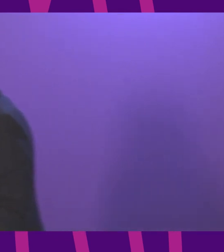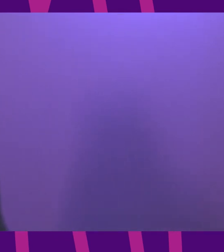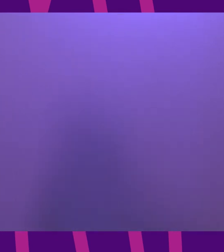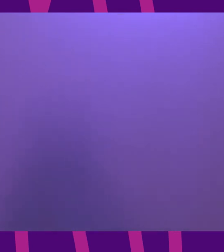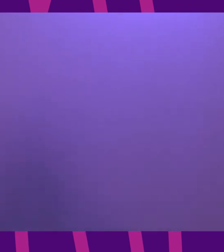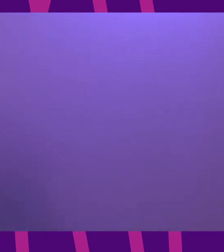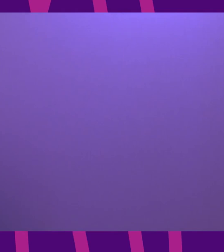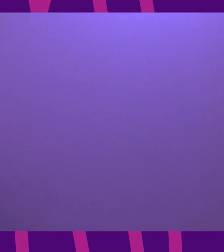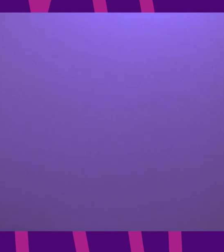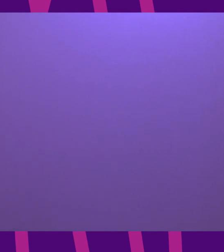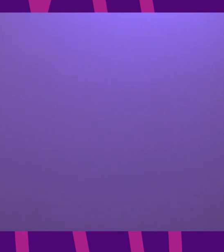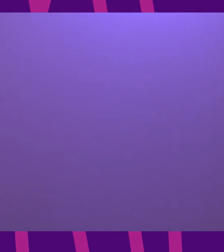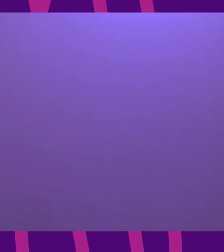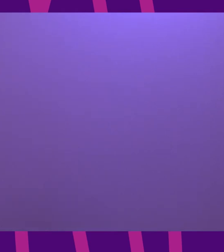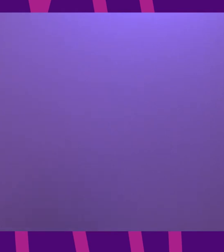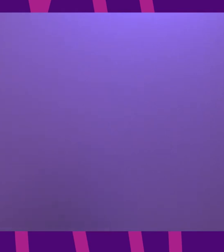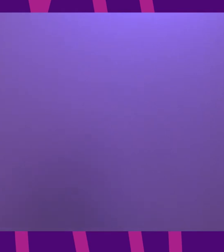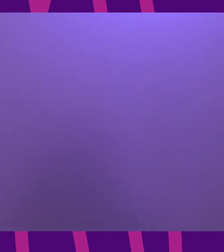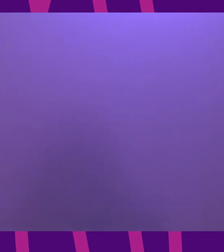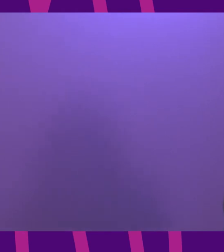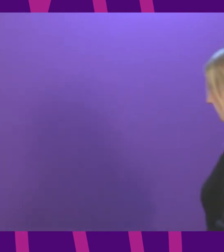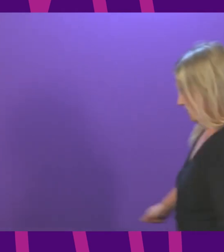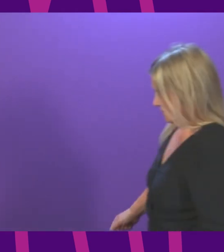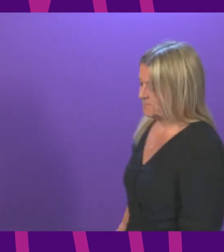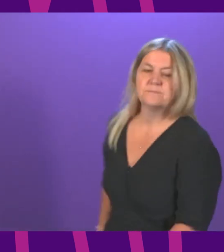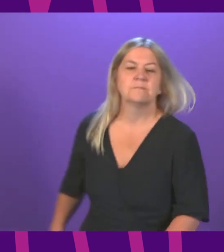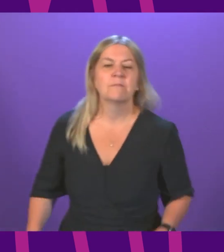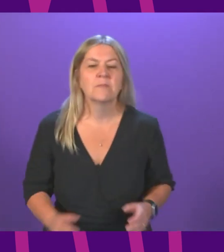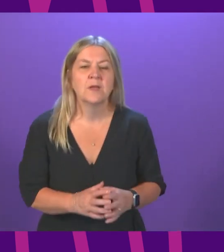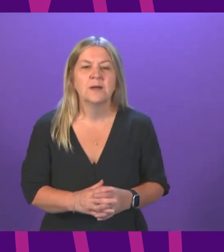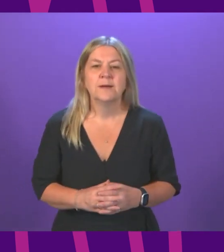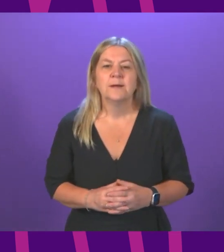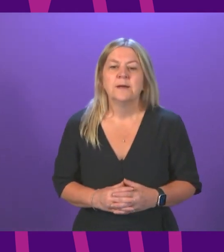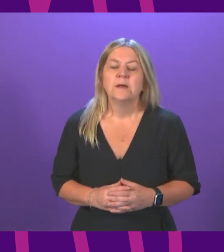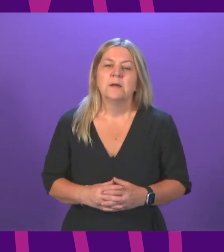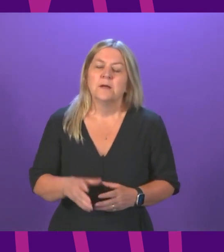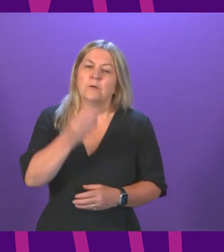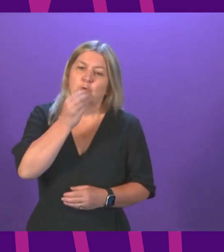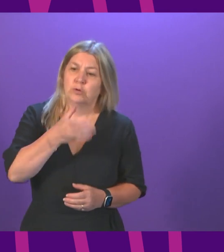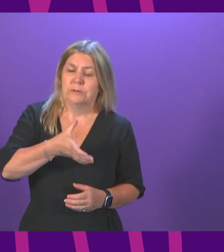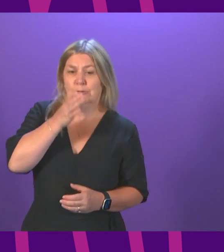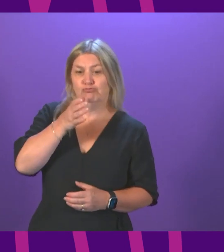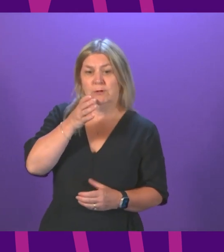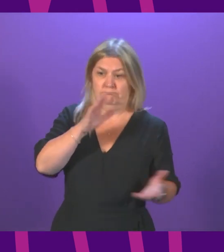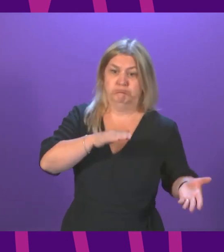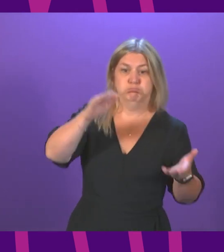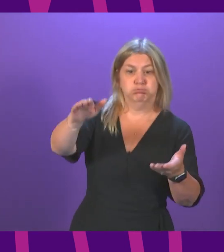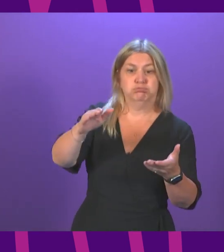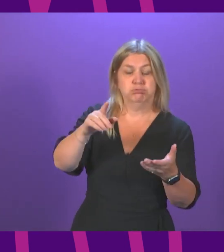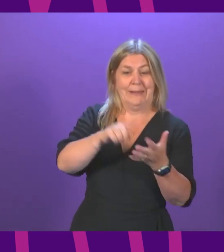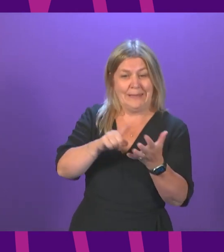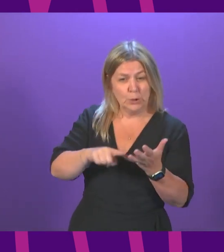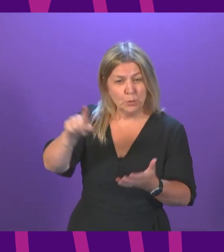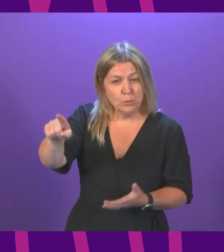Thank you. We understand that UK food and drink exports are down 47% to the EU in the first quarter. Also that